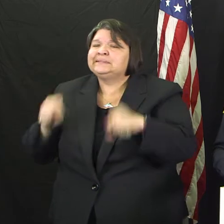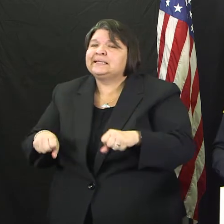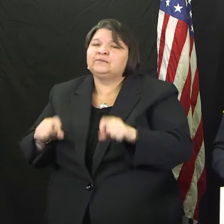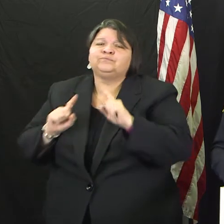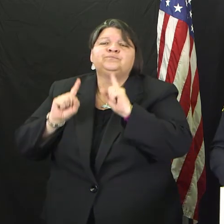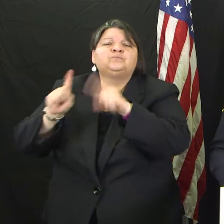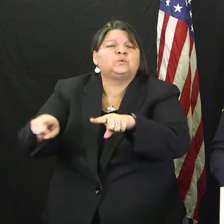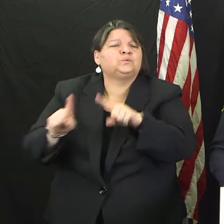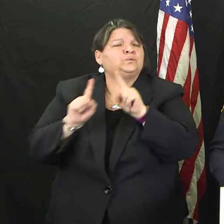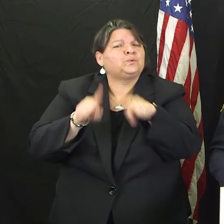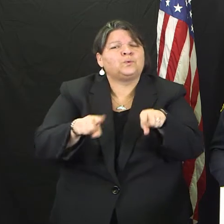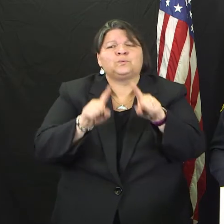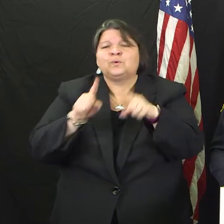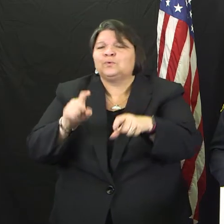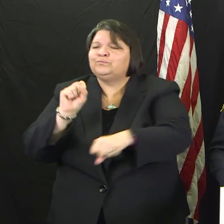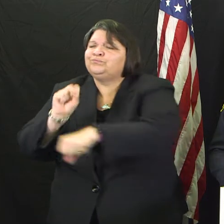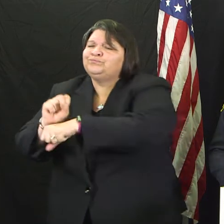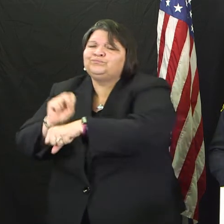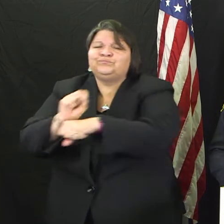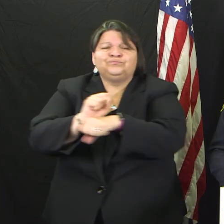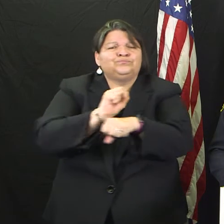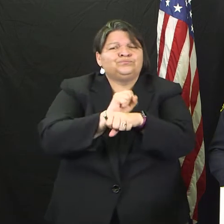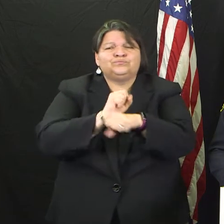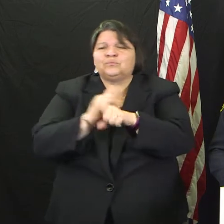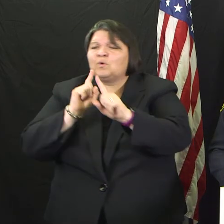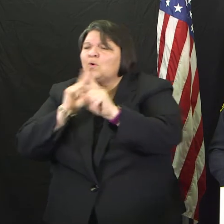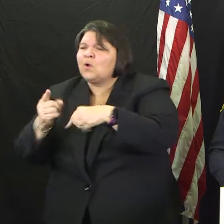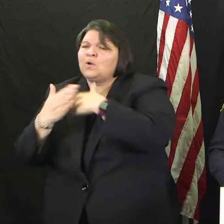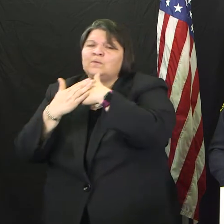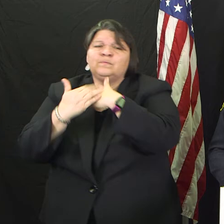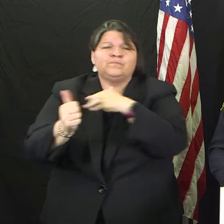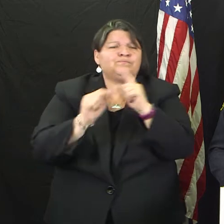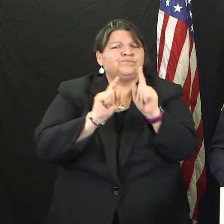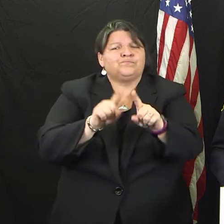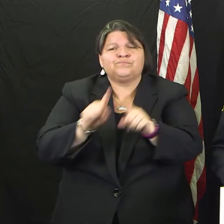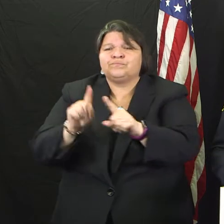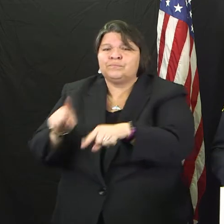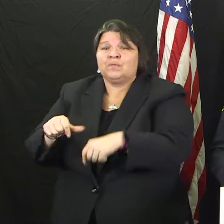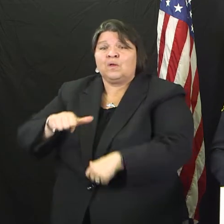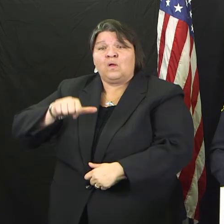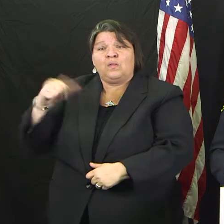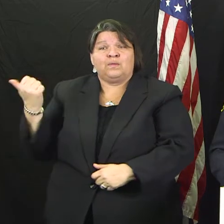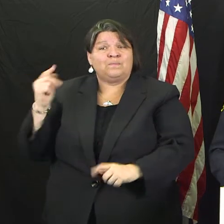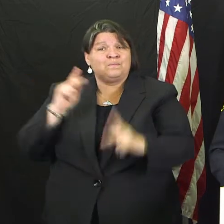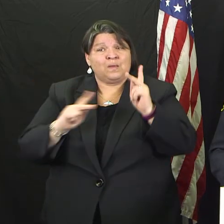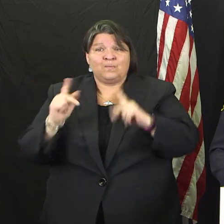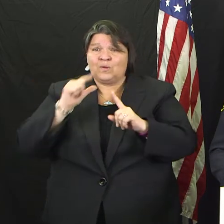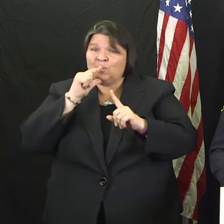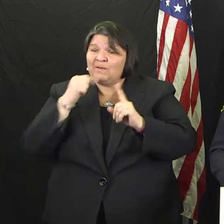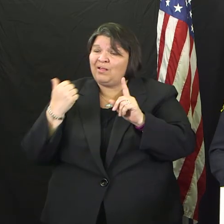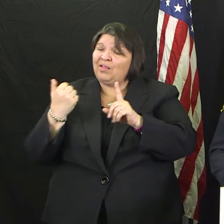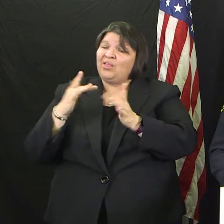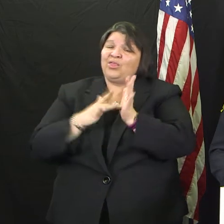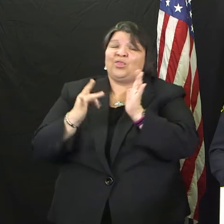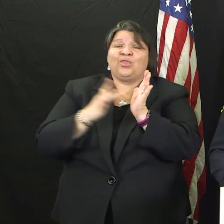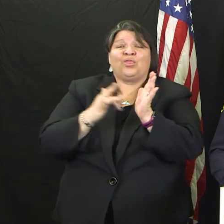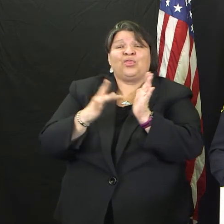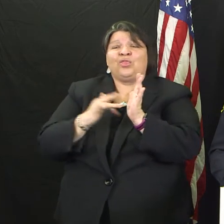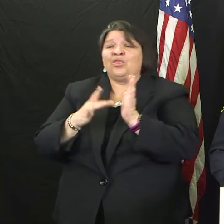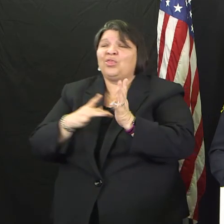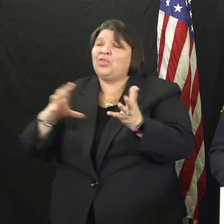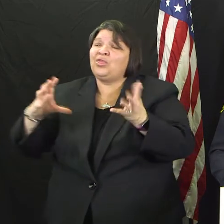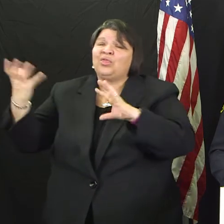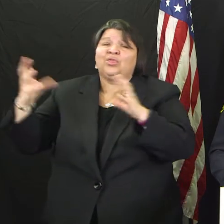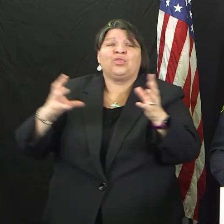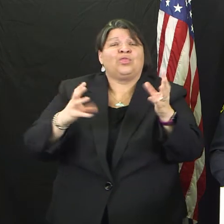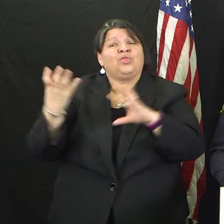individuals who willfully choose not to obey the law. We don't expect the criminals are going to stay home just because